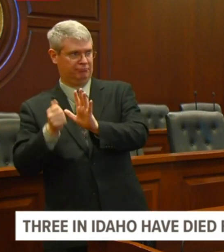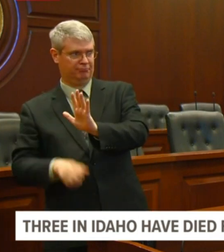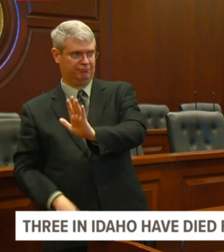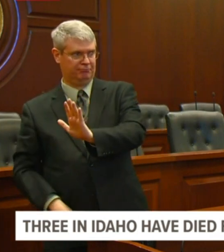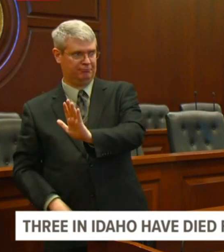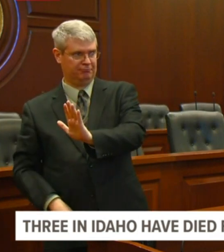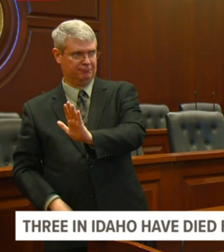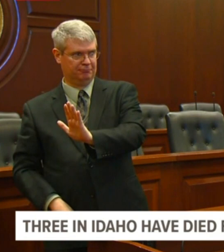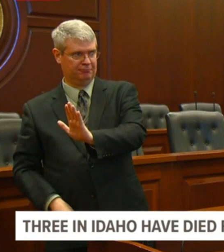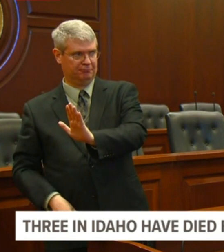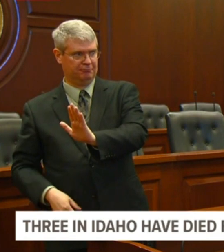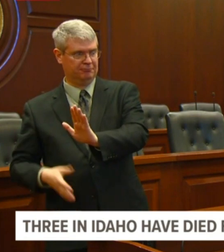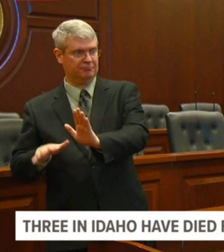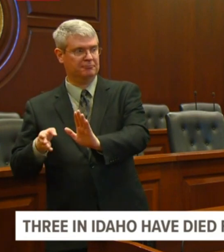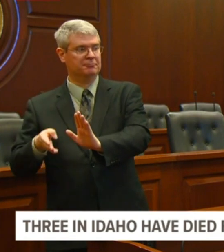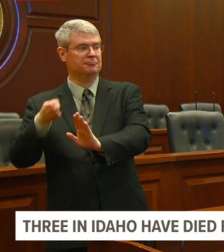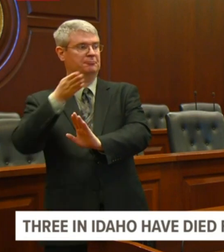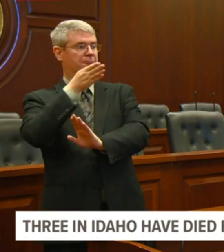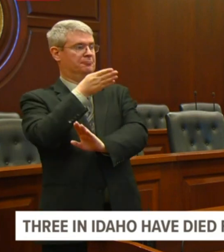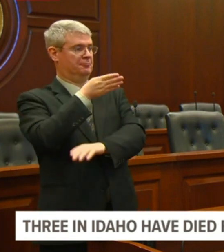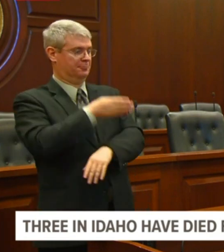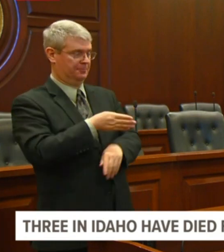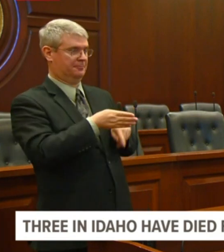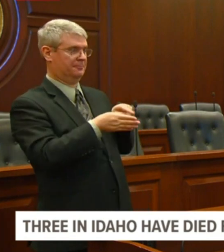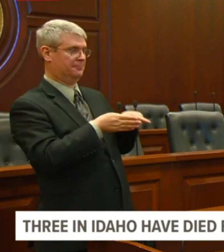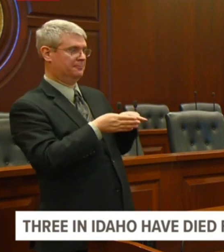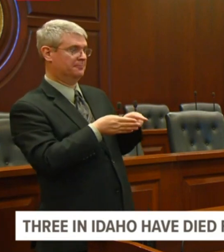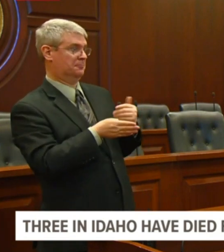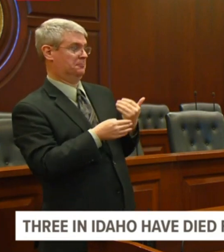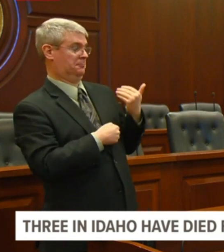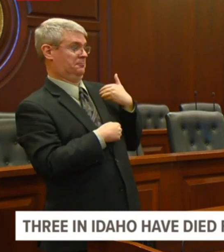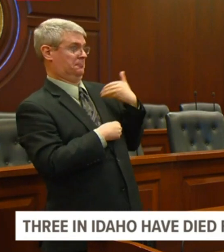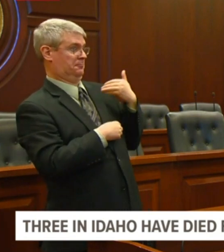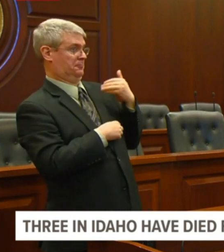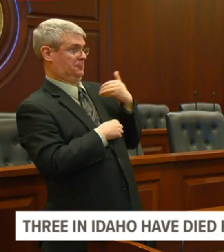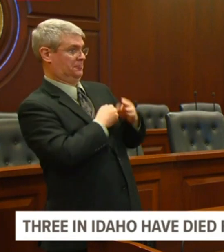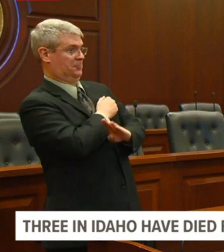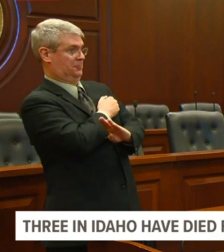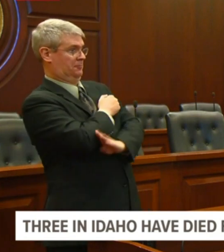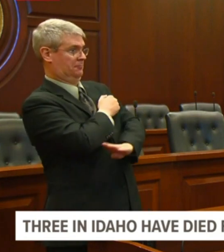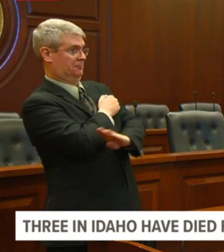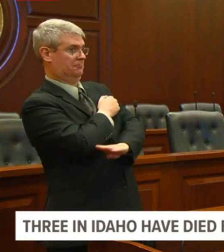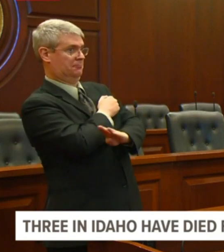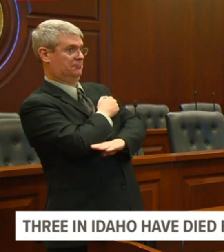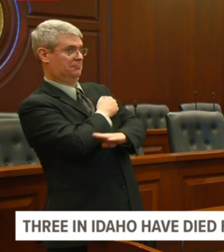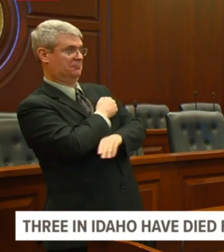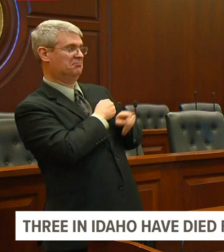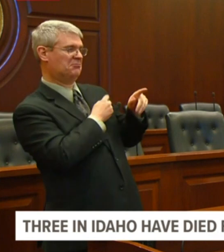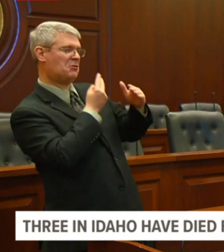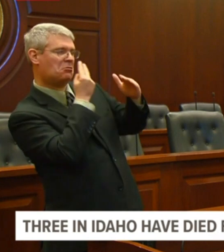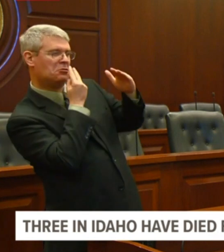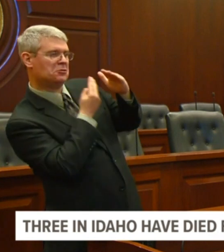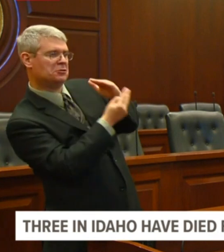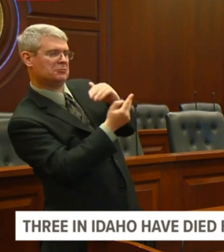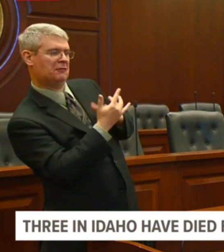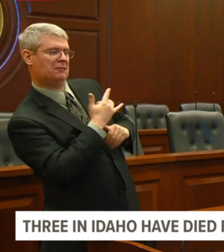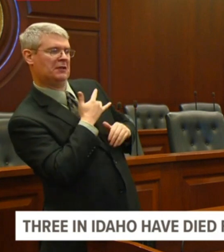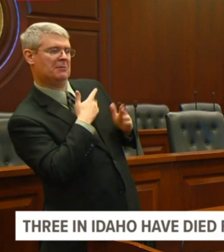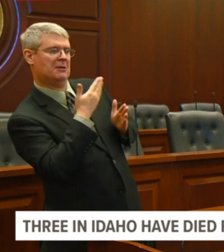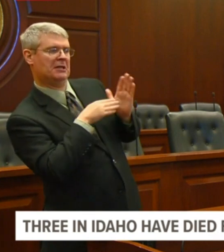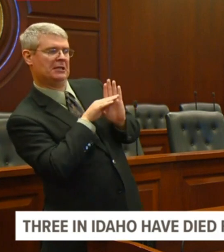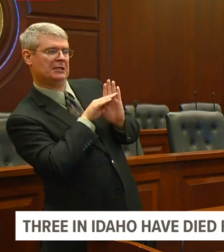grappling with their reduction in anticipated revenue, uh, because the income taxes, I exempted K 12